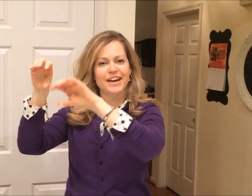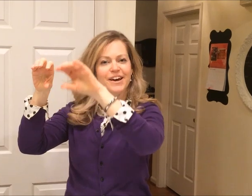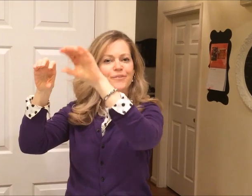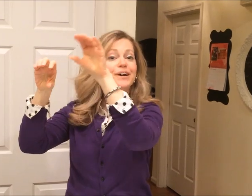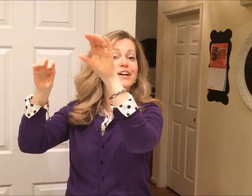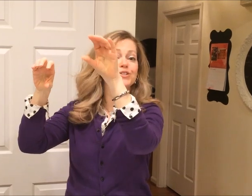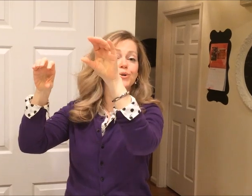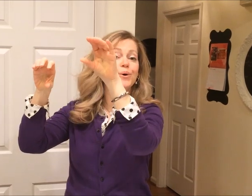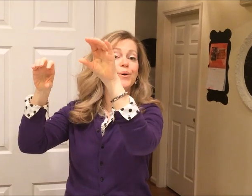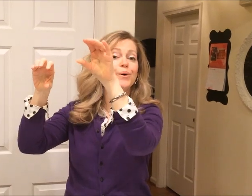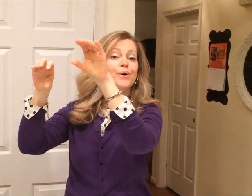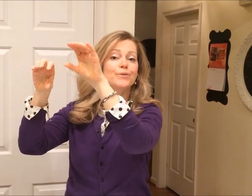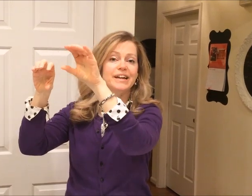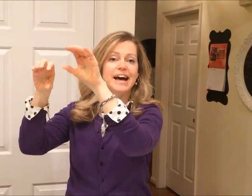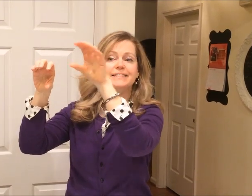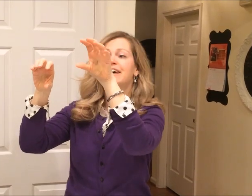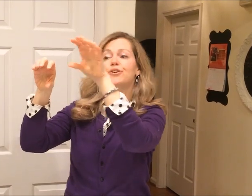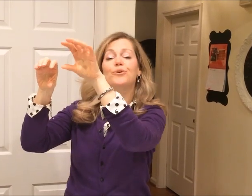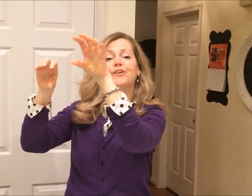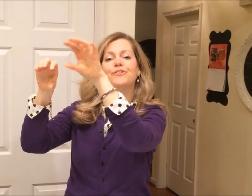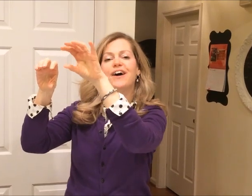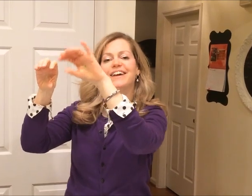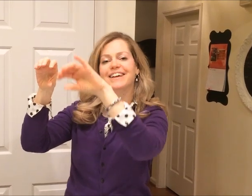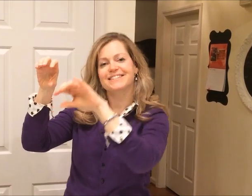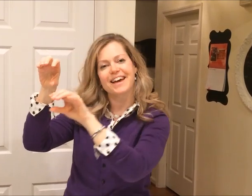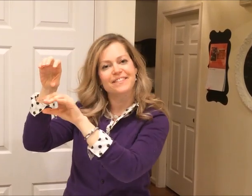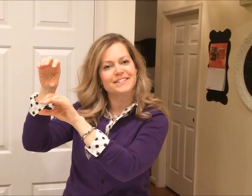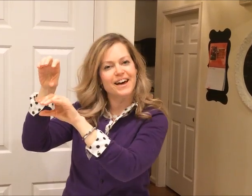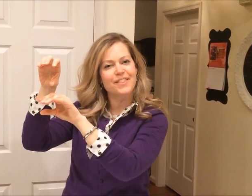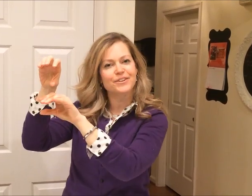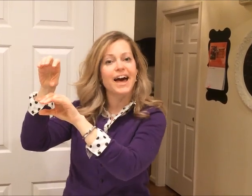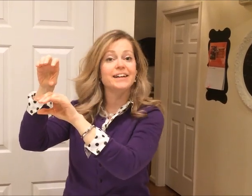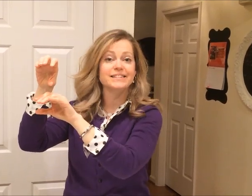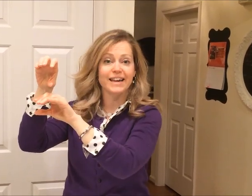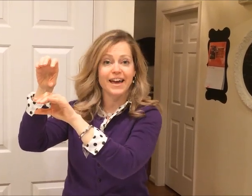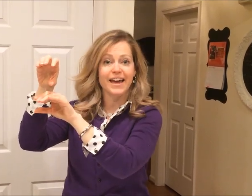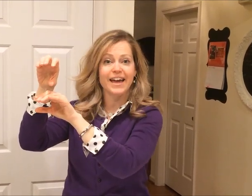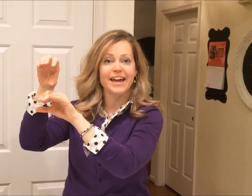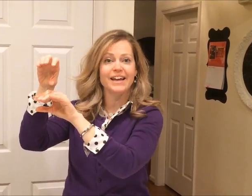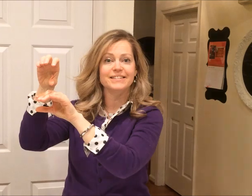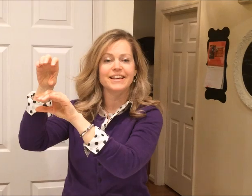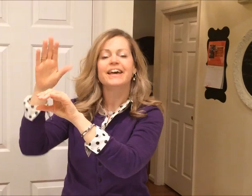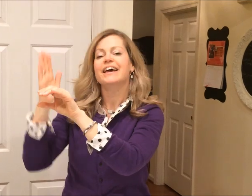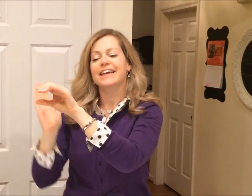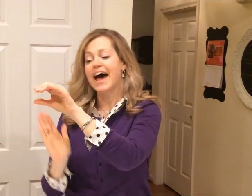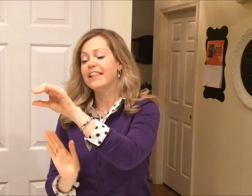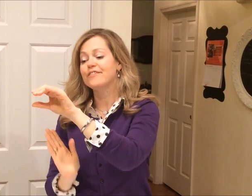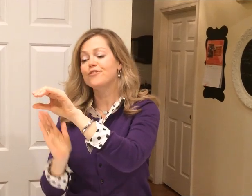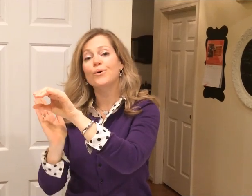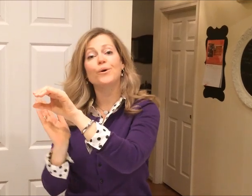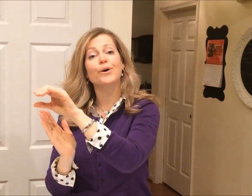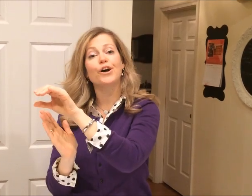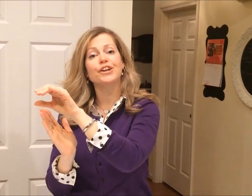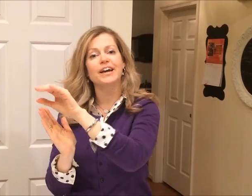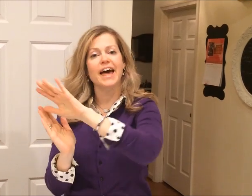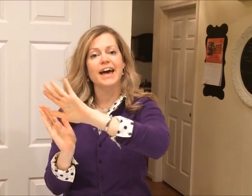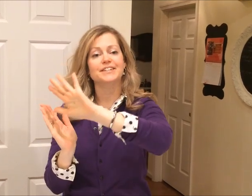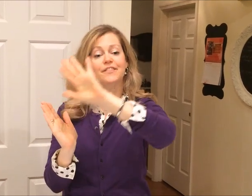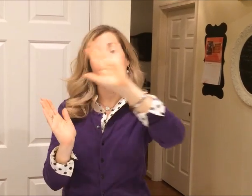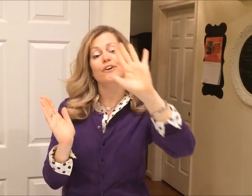Territory has Northern Rockies and the Southern Cascades. California and the